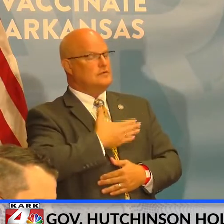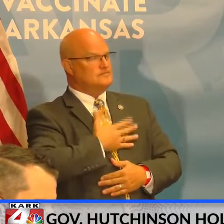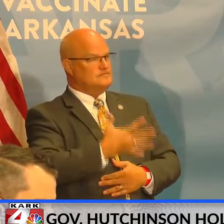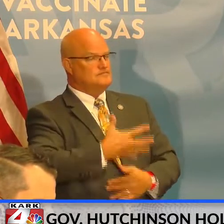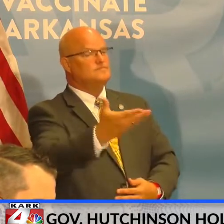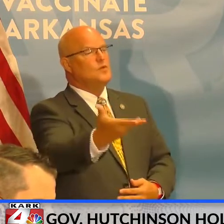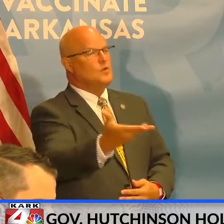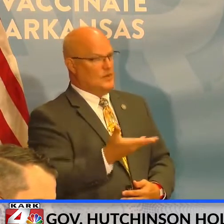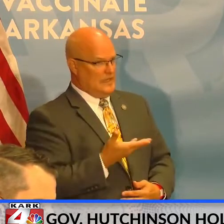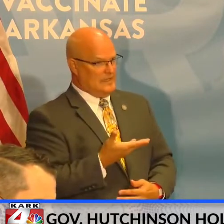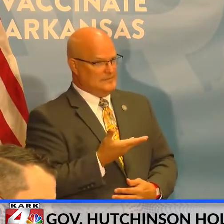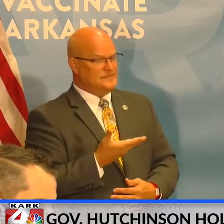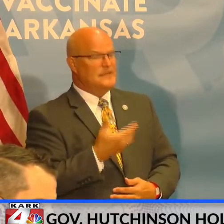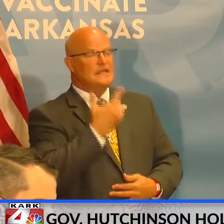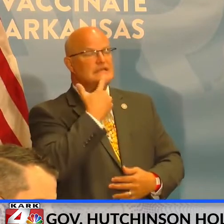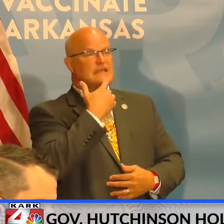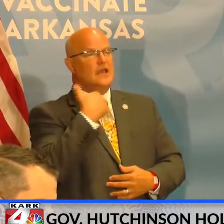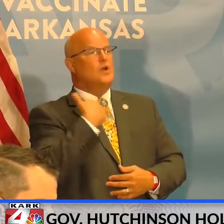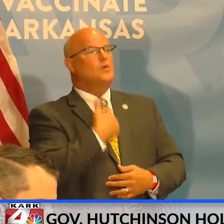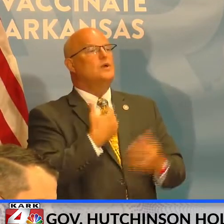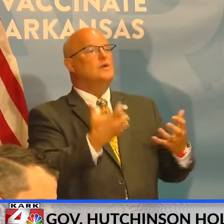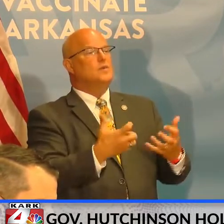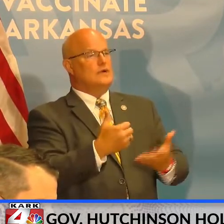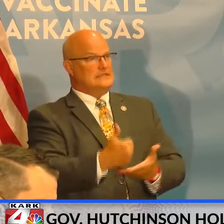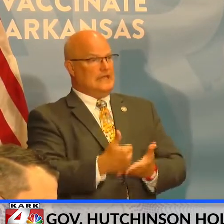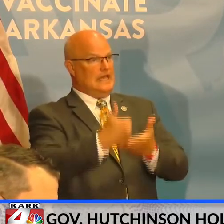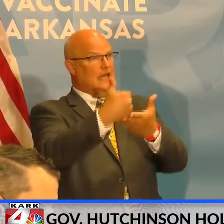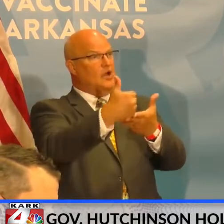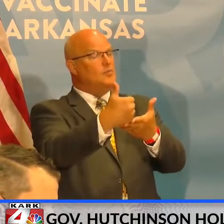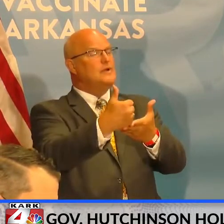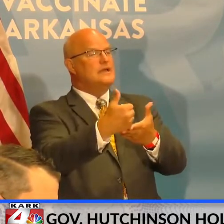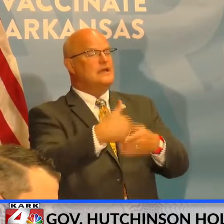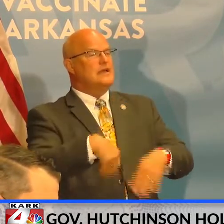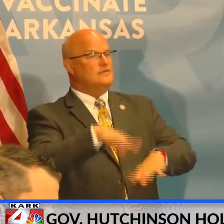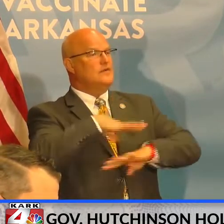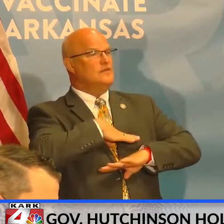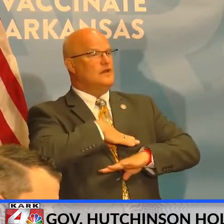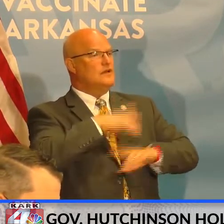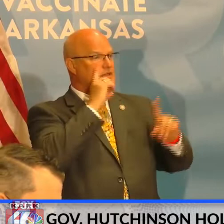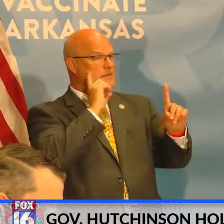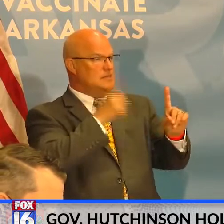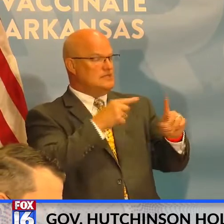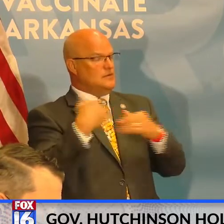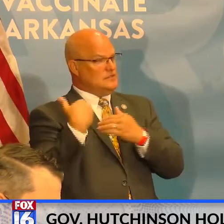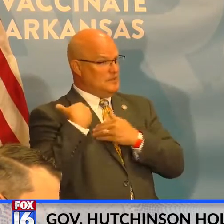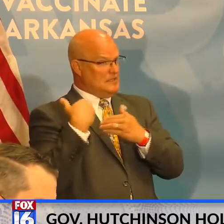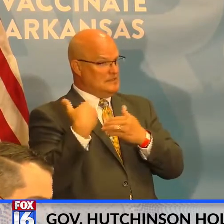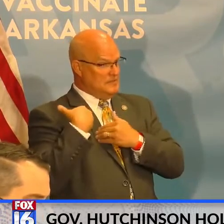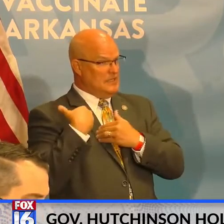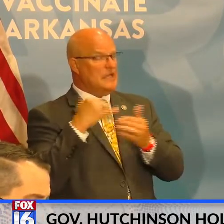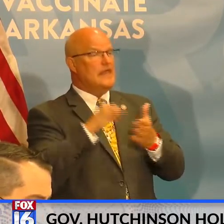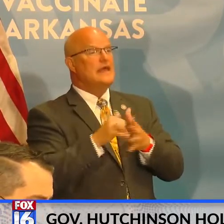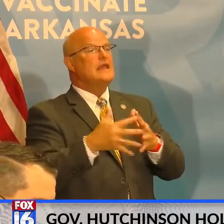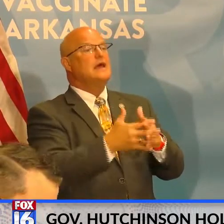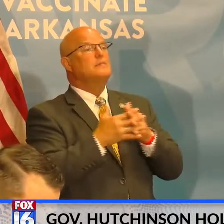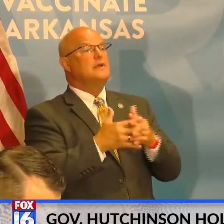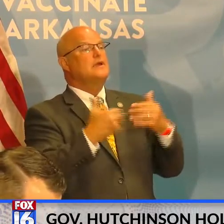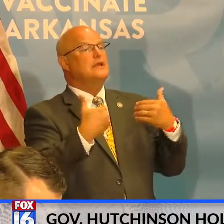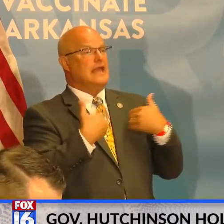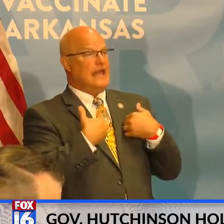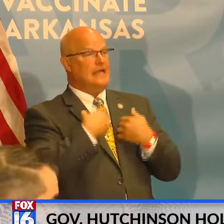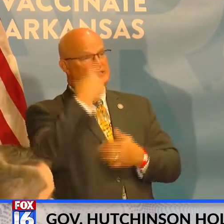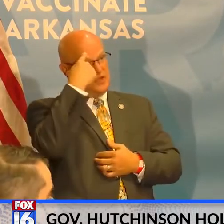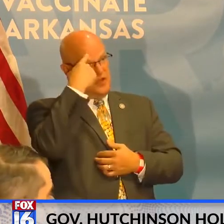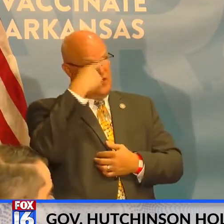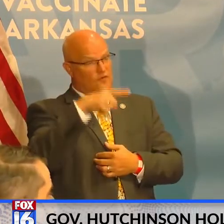gap there and say, we want to do our part and fulfill the mission and responsibility that America has toward